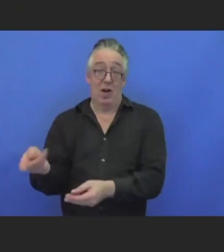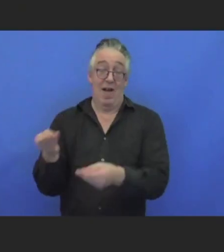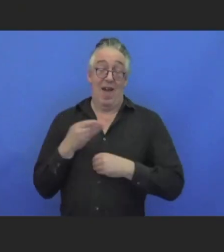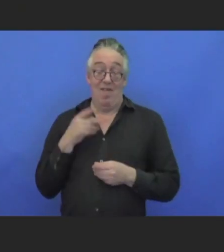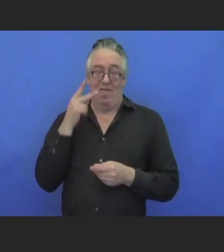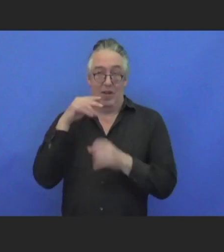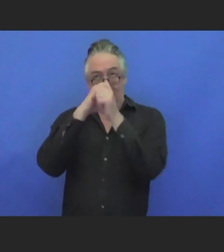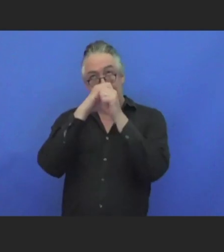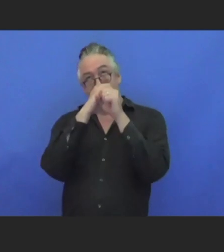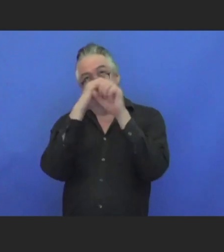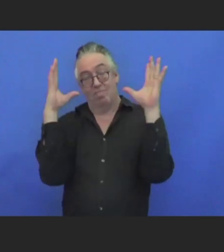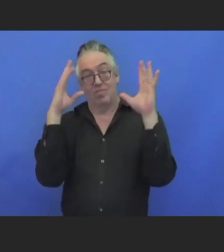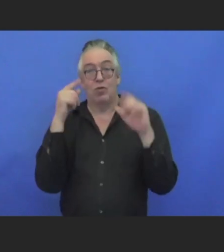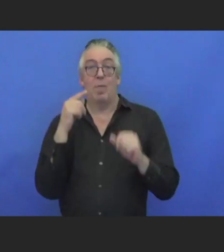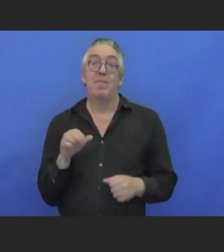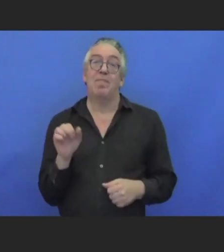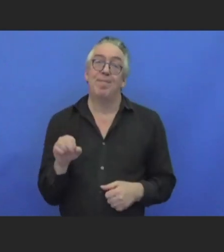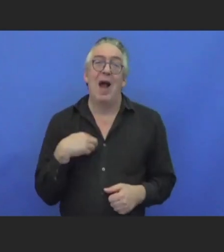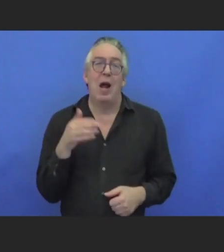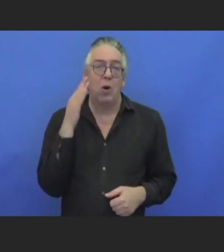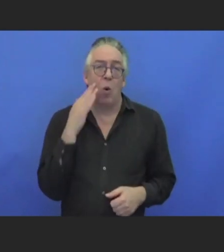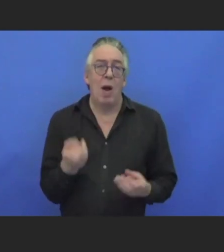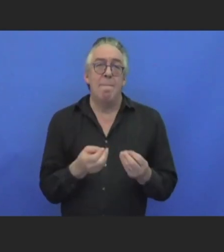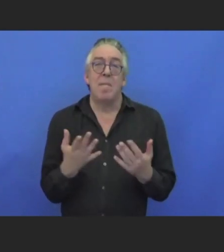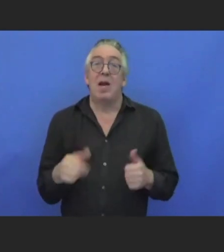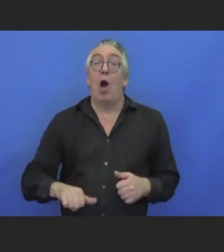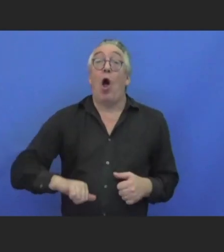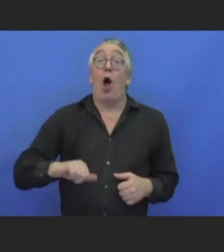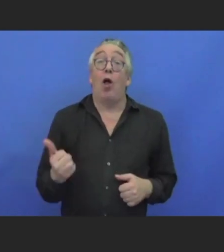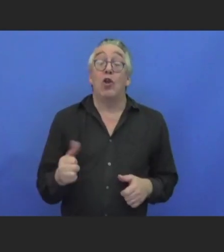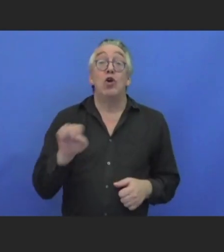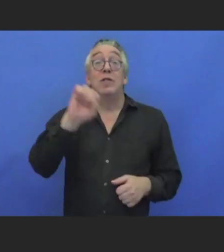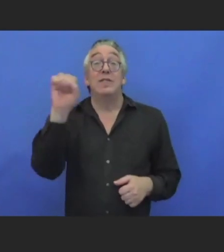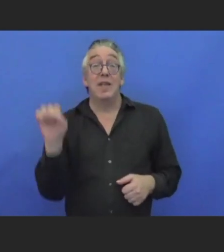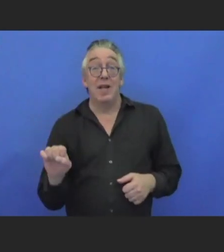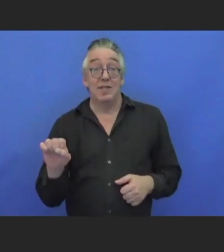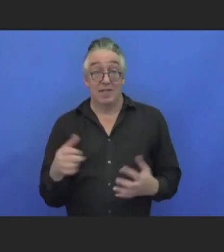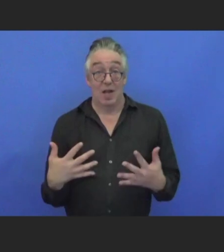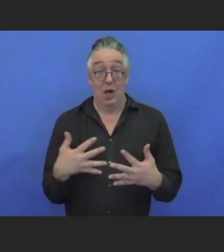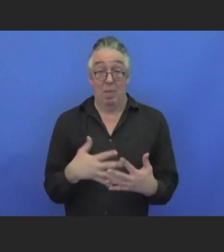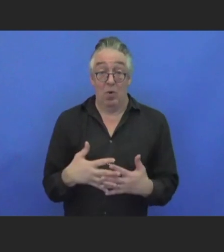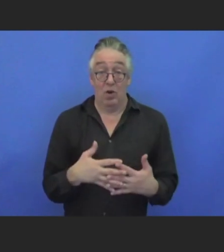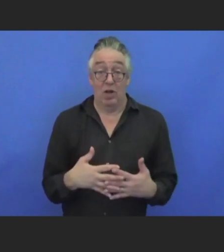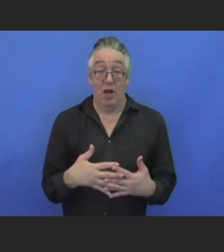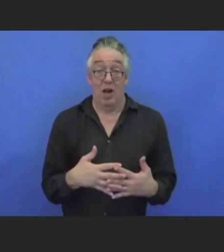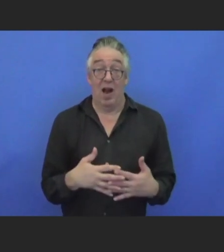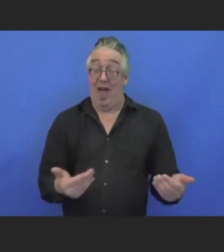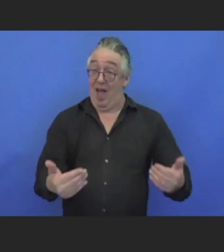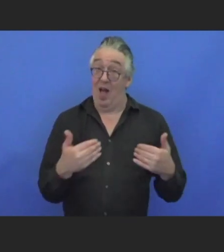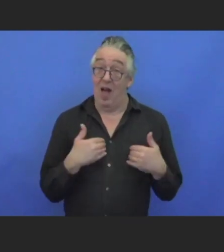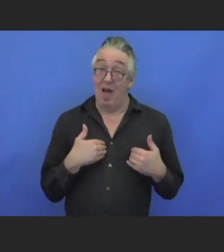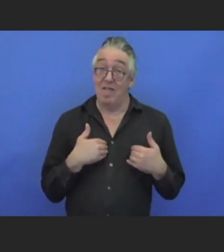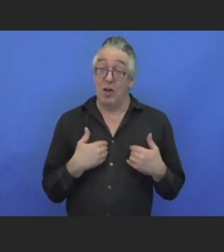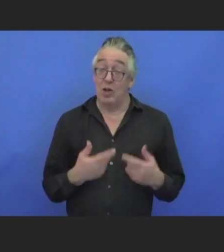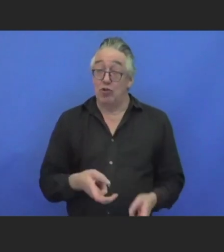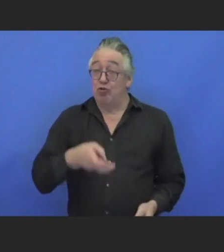In many other states, I know, in the US, there are strict laws, but that is